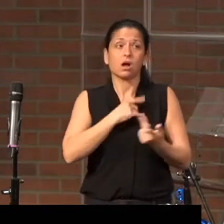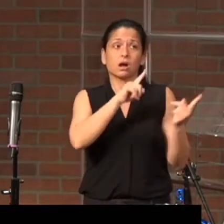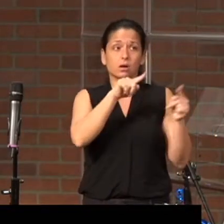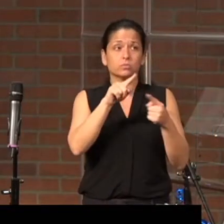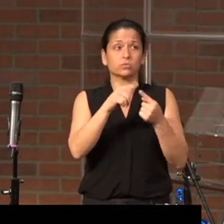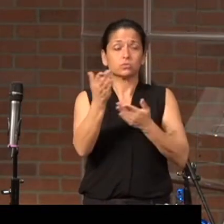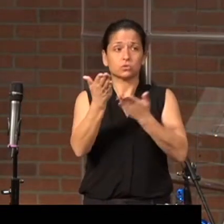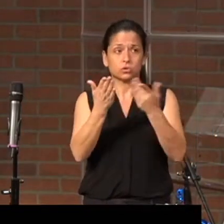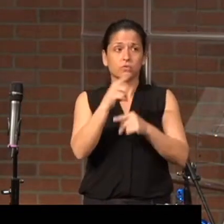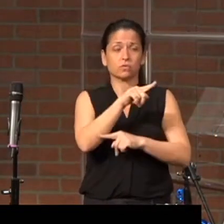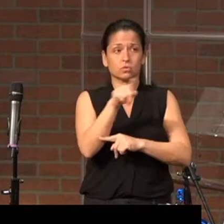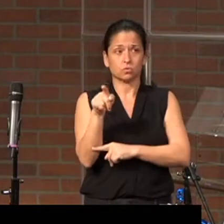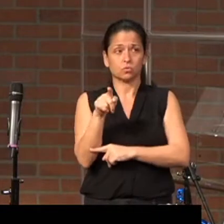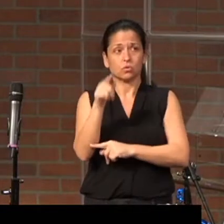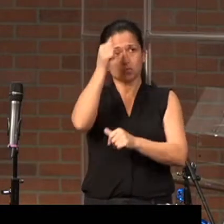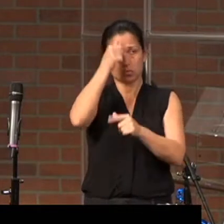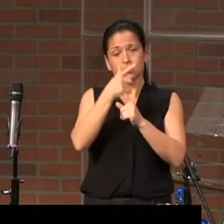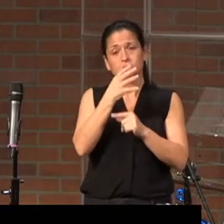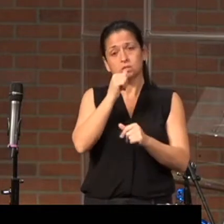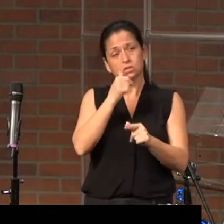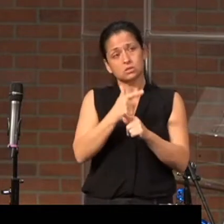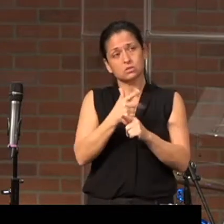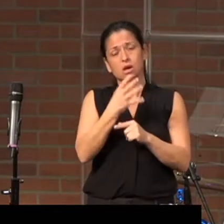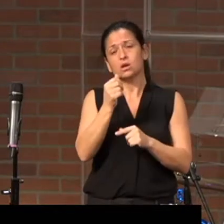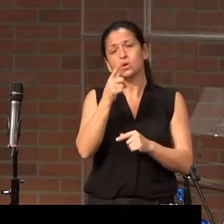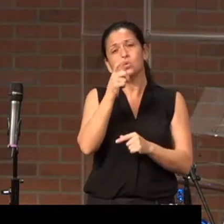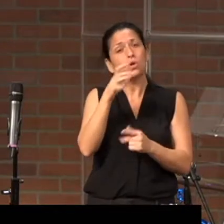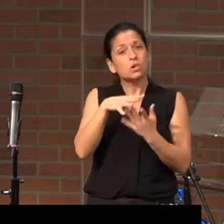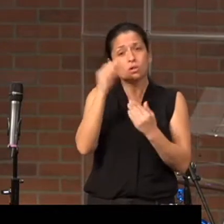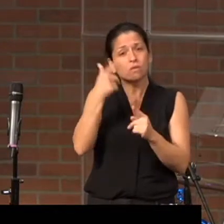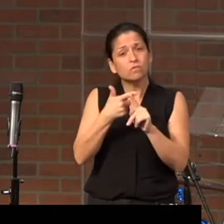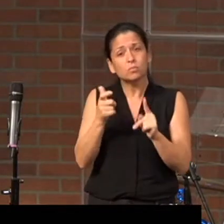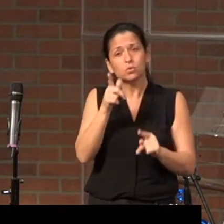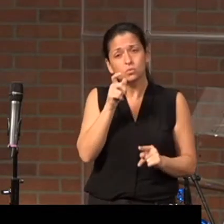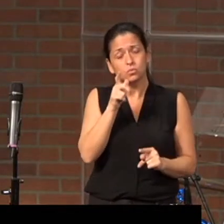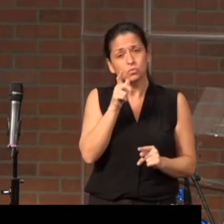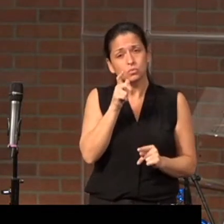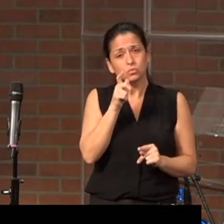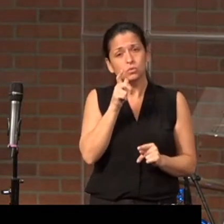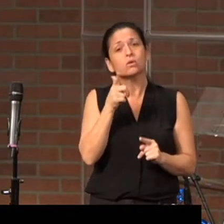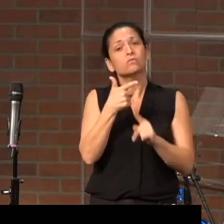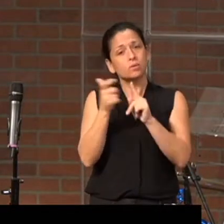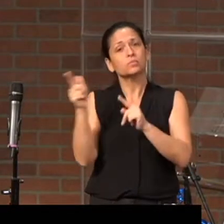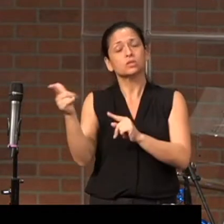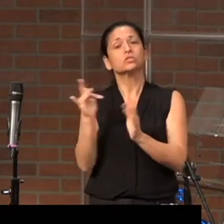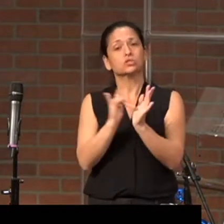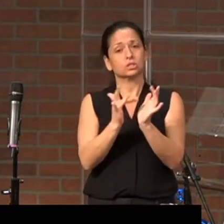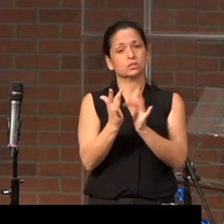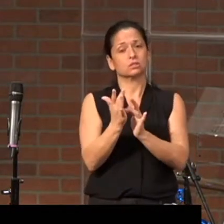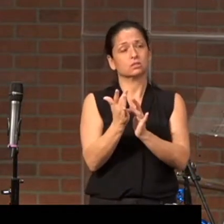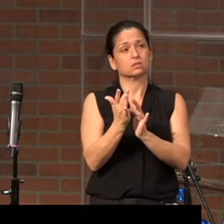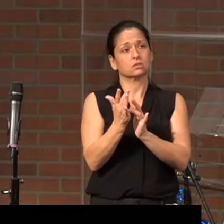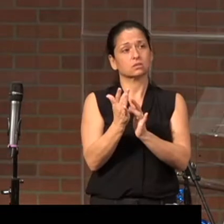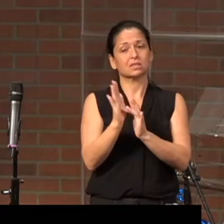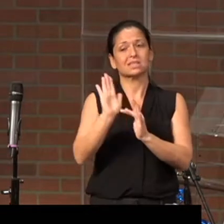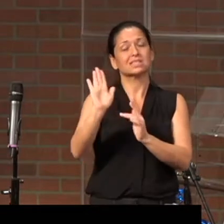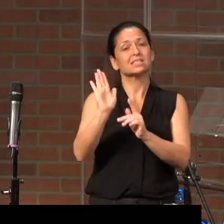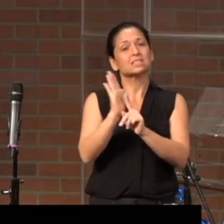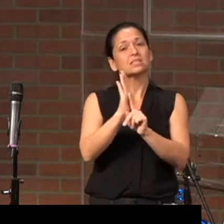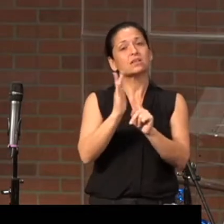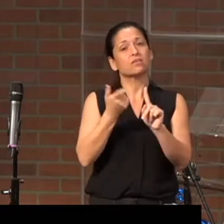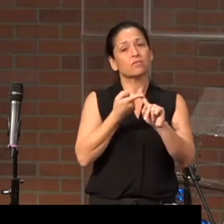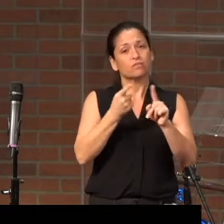serve you, brothers and sisters. And who did he learn that from? Jesus. His friend,